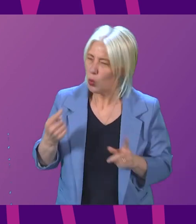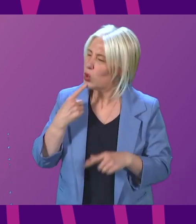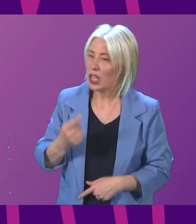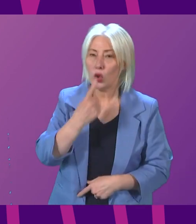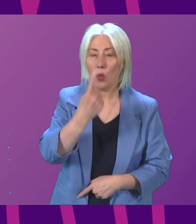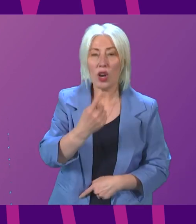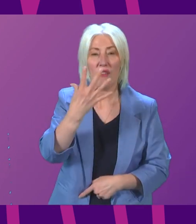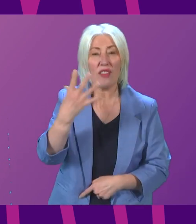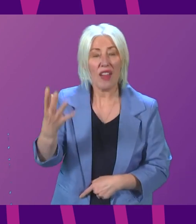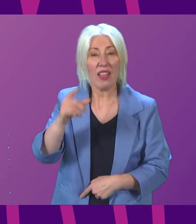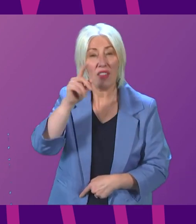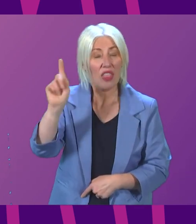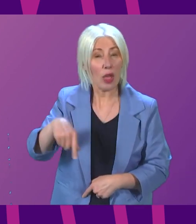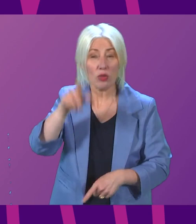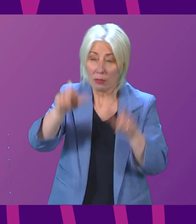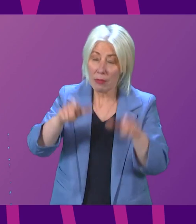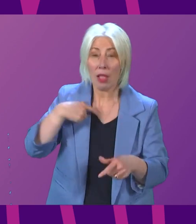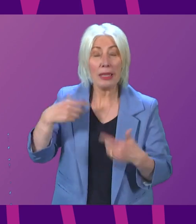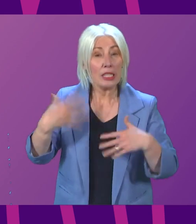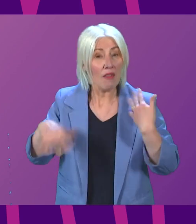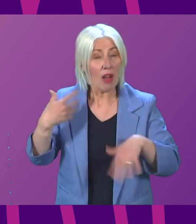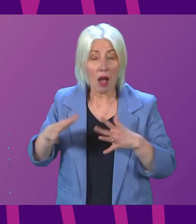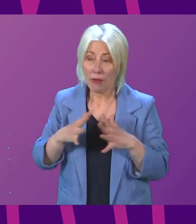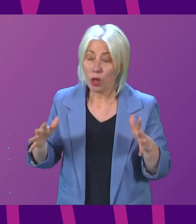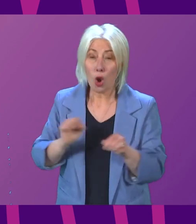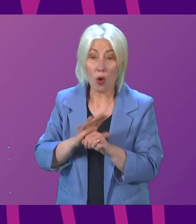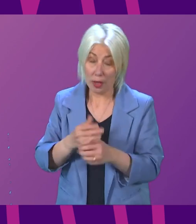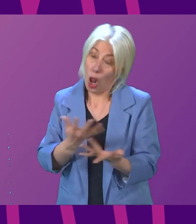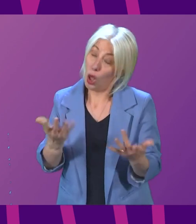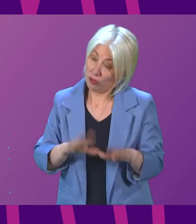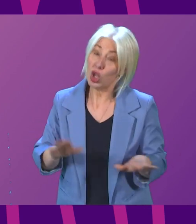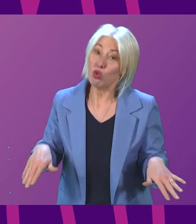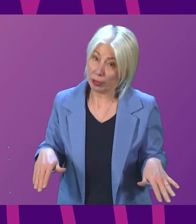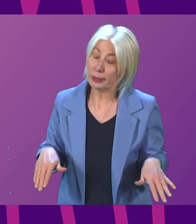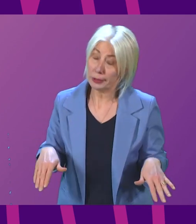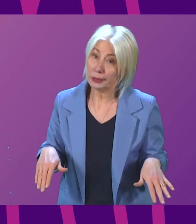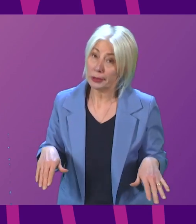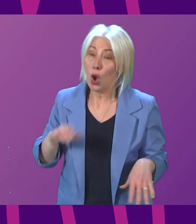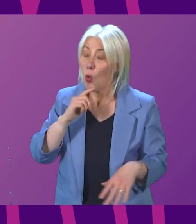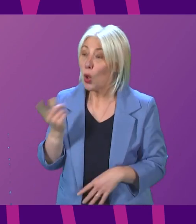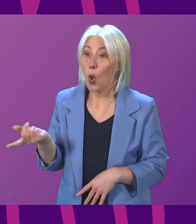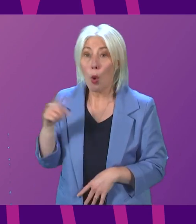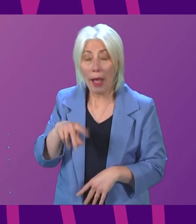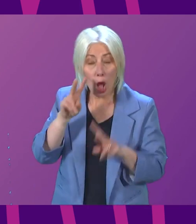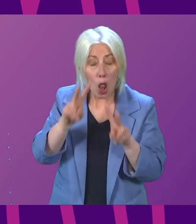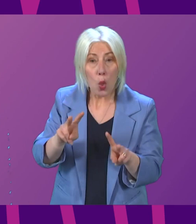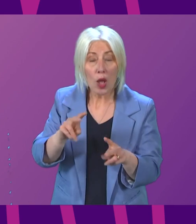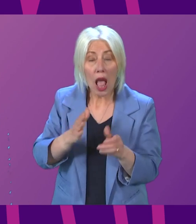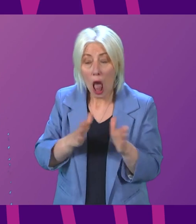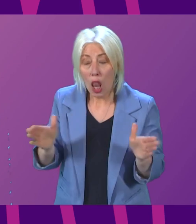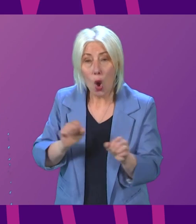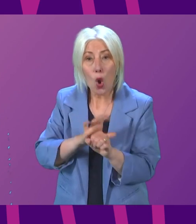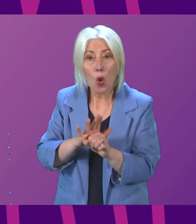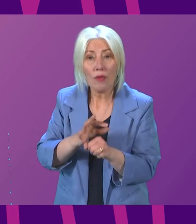155,000 sufferers, many of whom are children? And will she revisit the issue of long Covid clinics today?